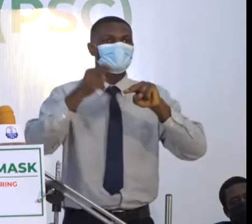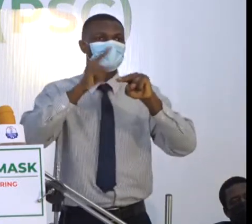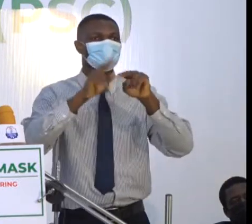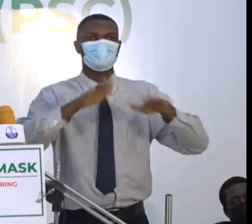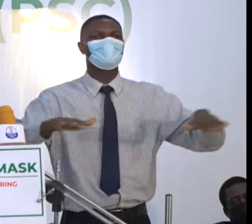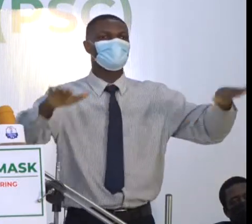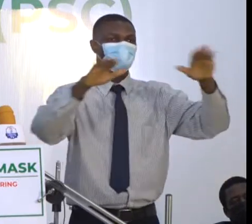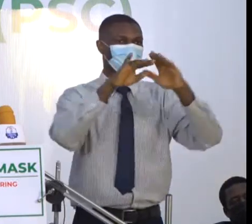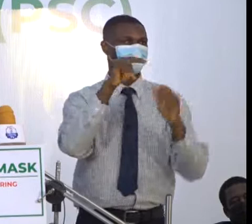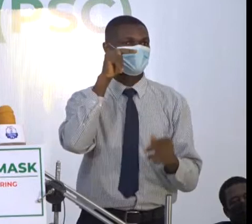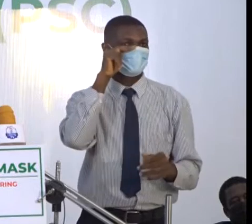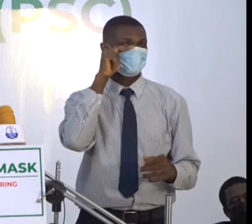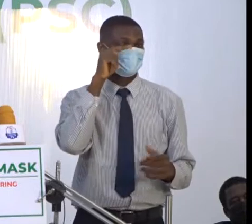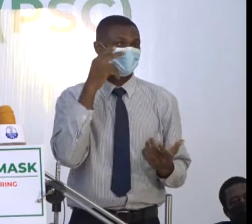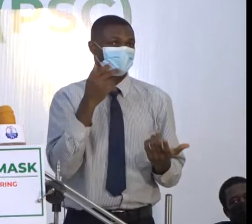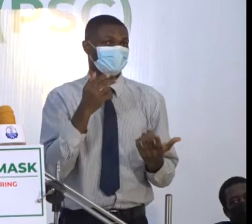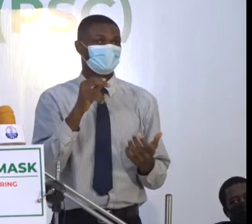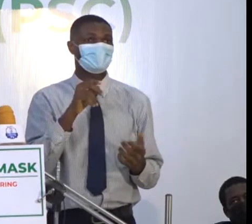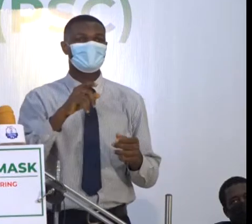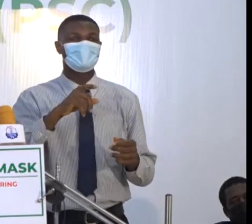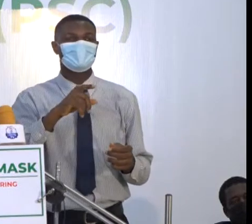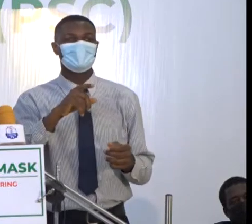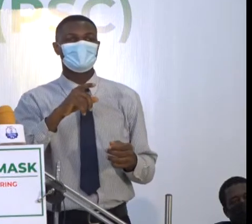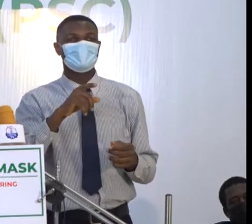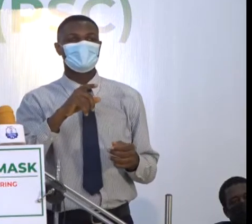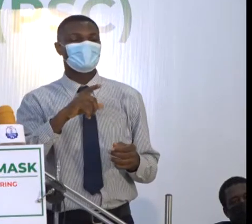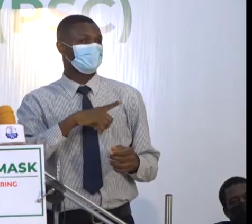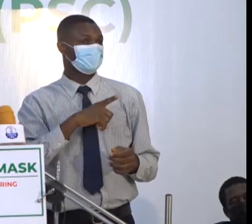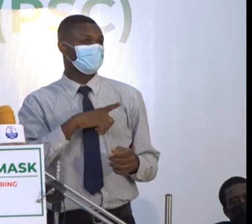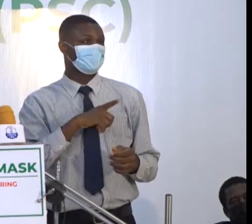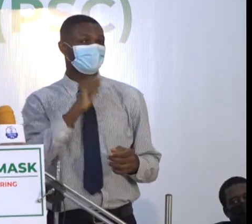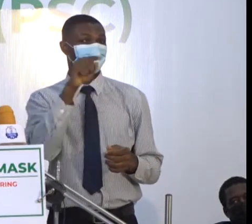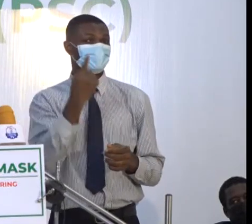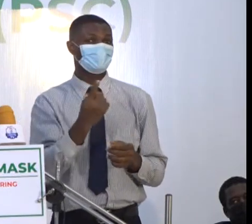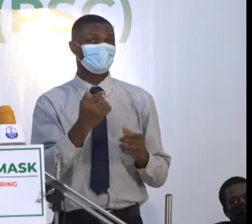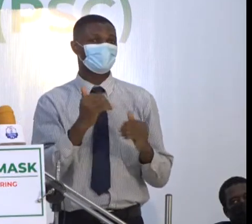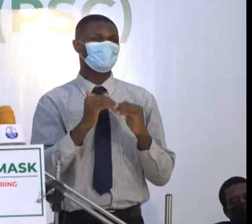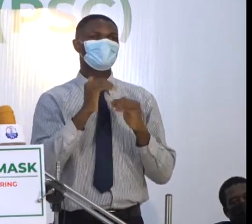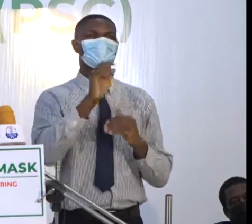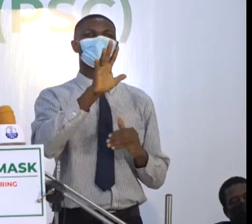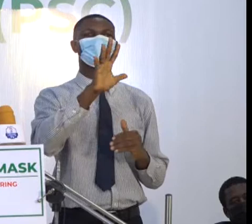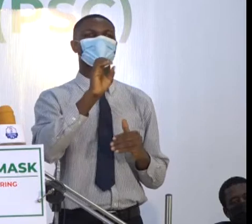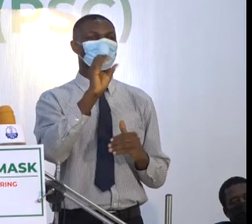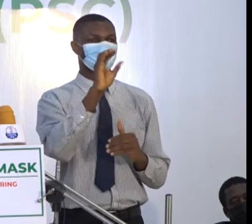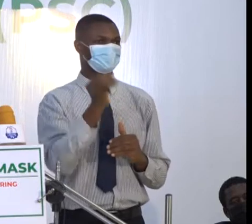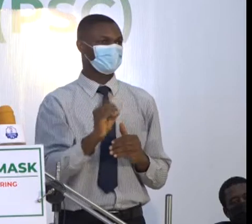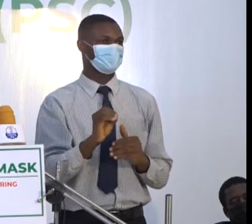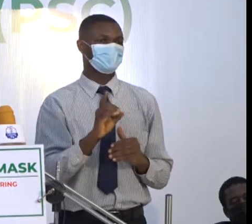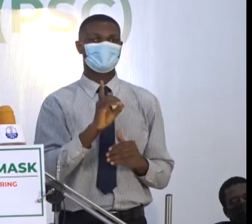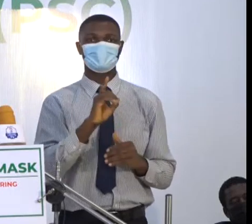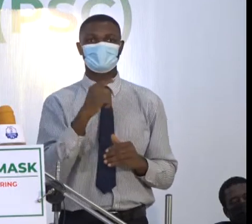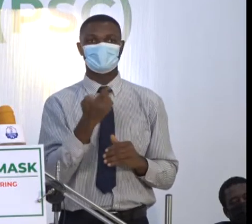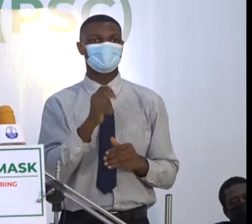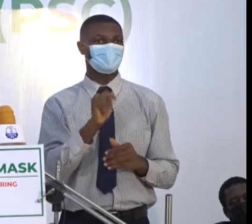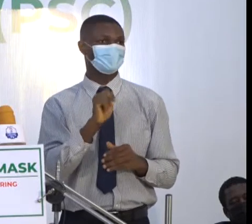Lagos alone accounts for over 50% of the number of cases. The DG, Nigerian Center